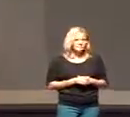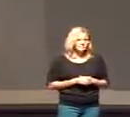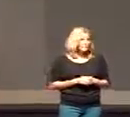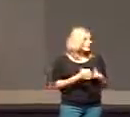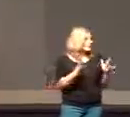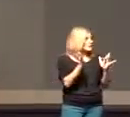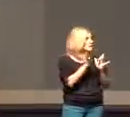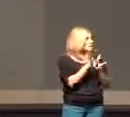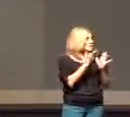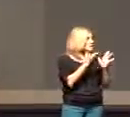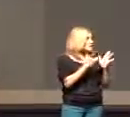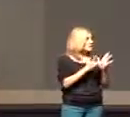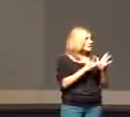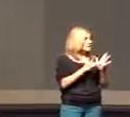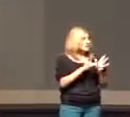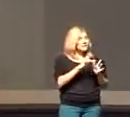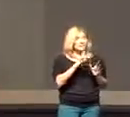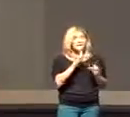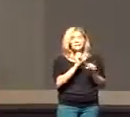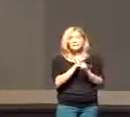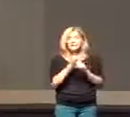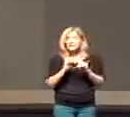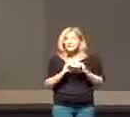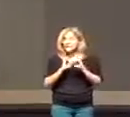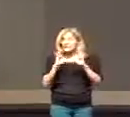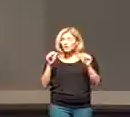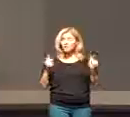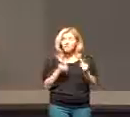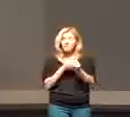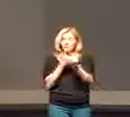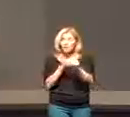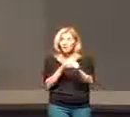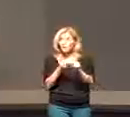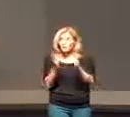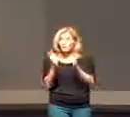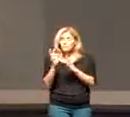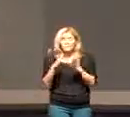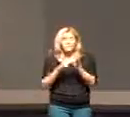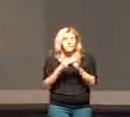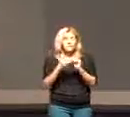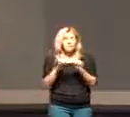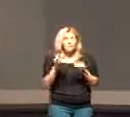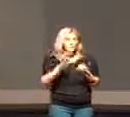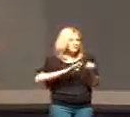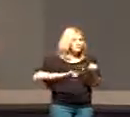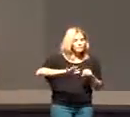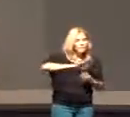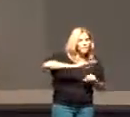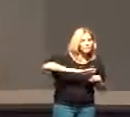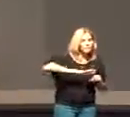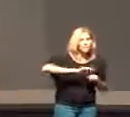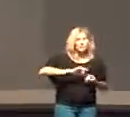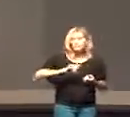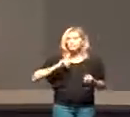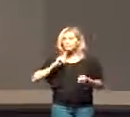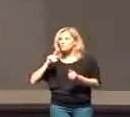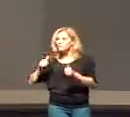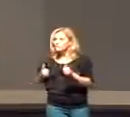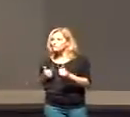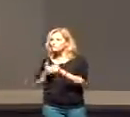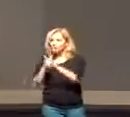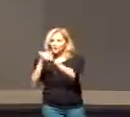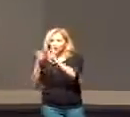Jesus is making it clear that to follow him means more than being around him it means to be a radical disciple